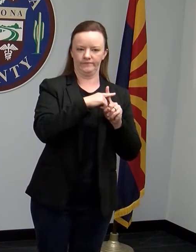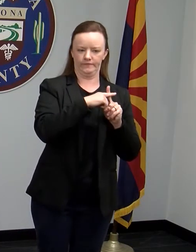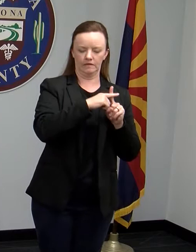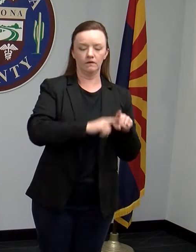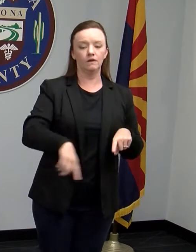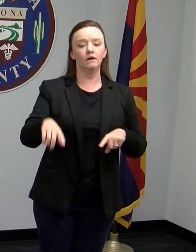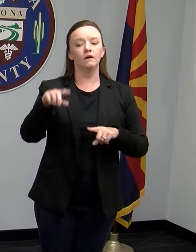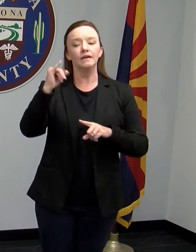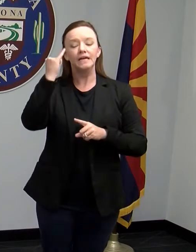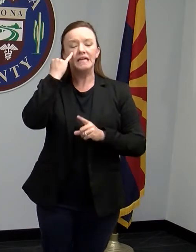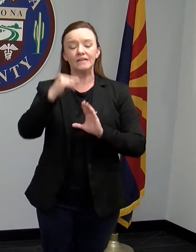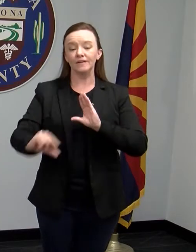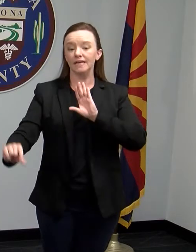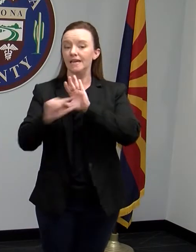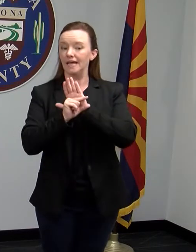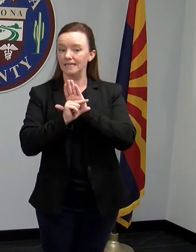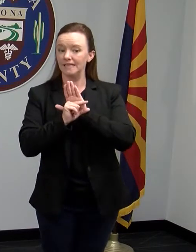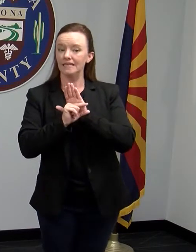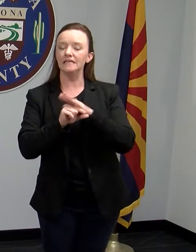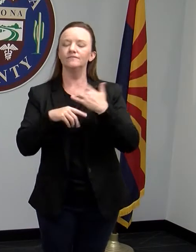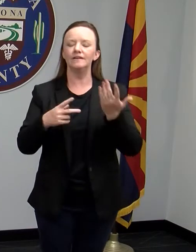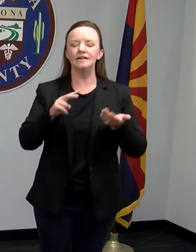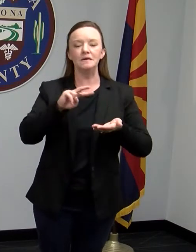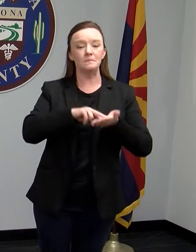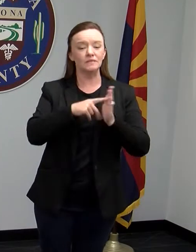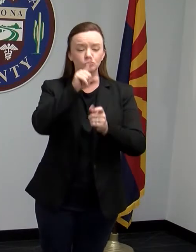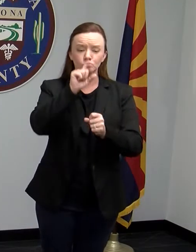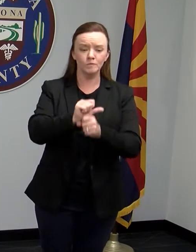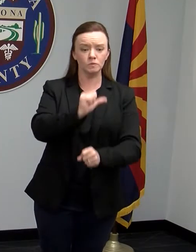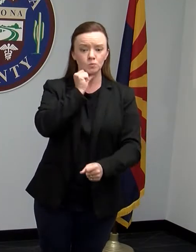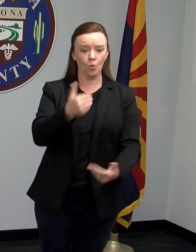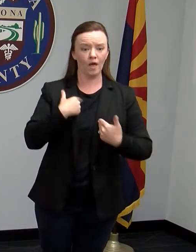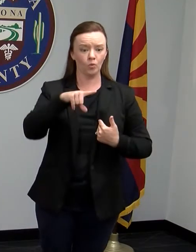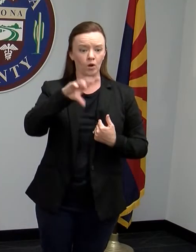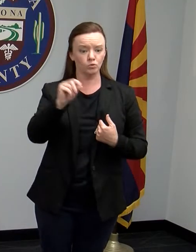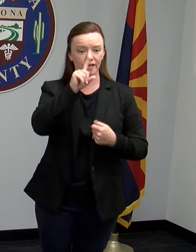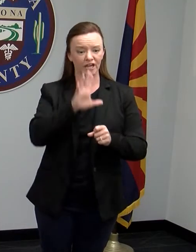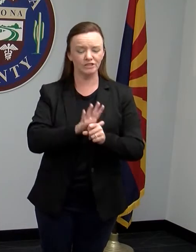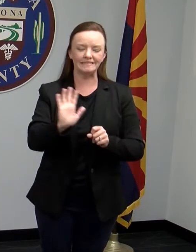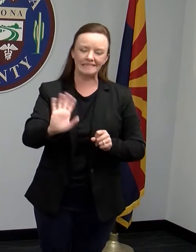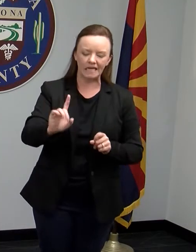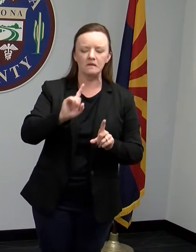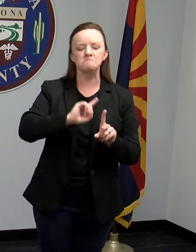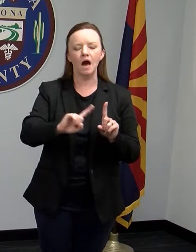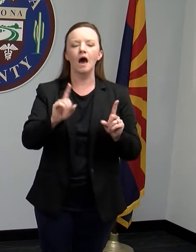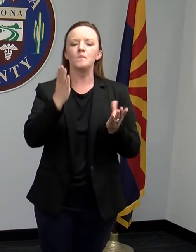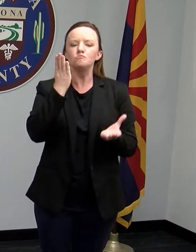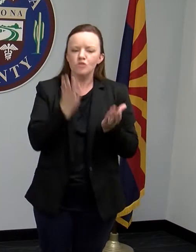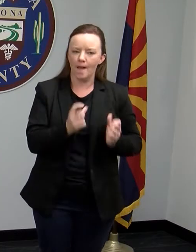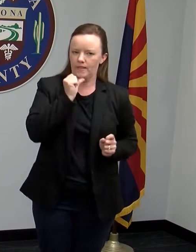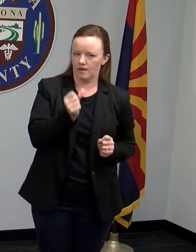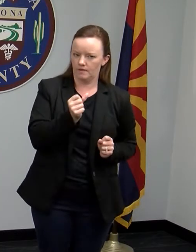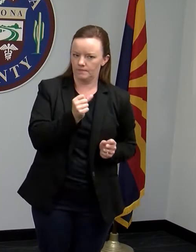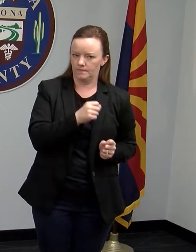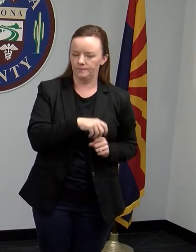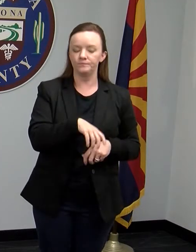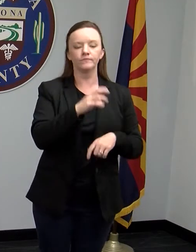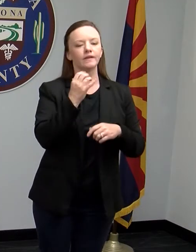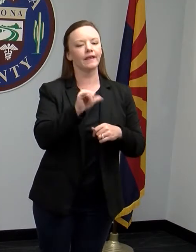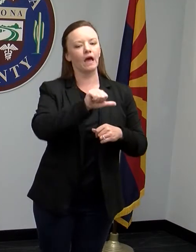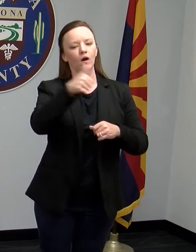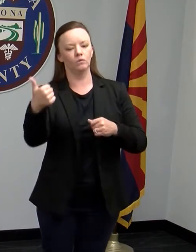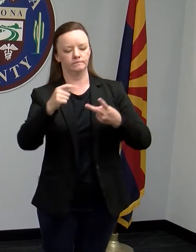the infection, although it makes it much less likely. So now I'm going to switch over to serology or antibody